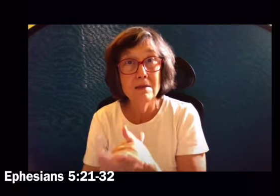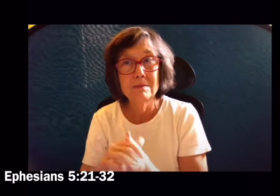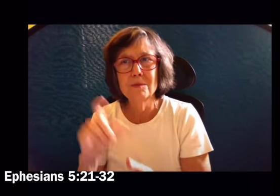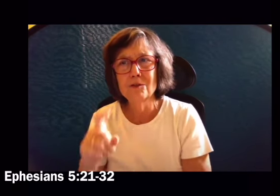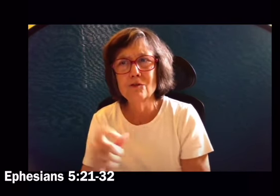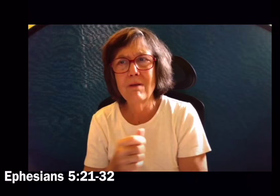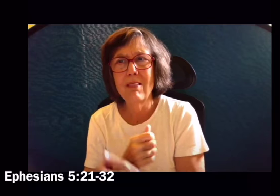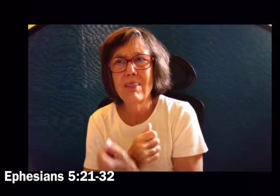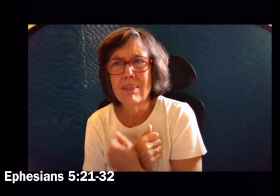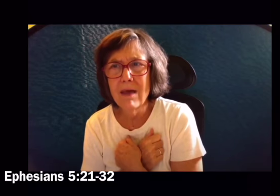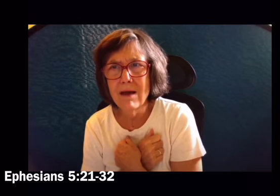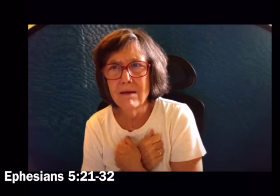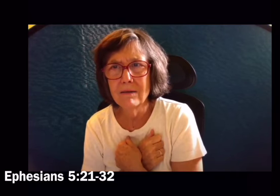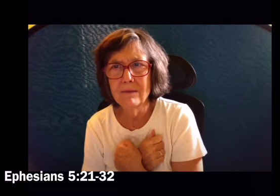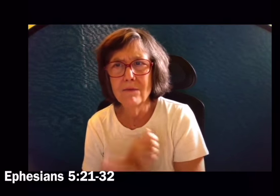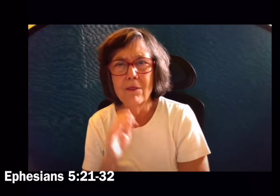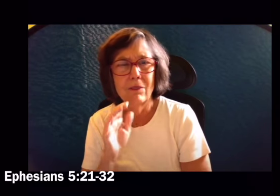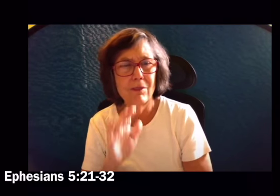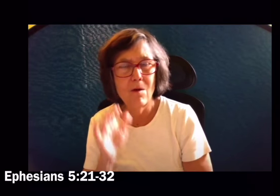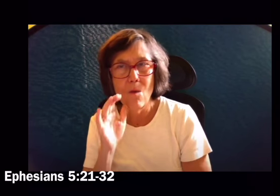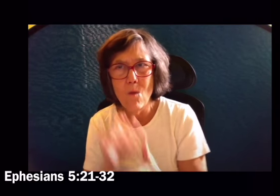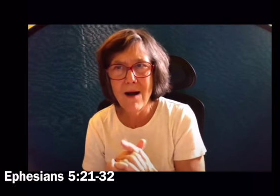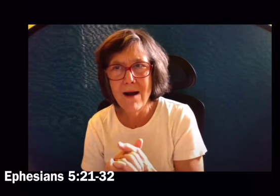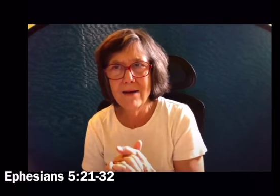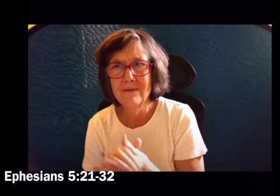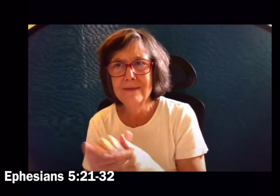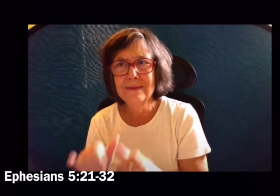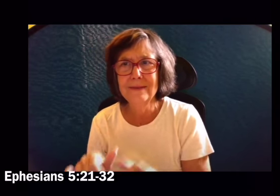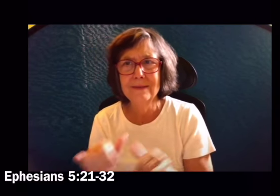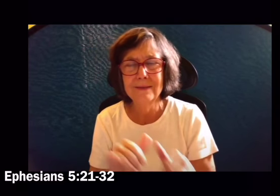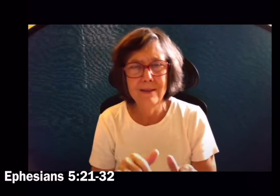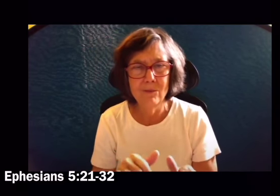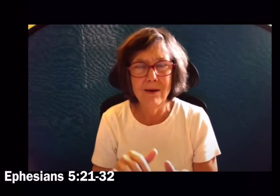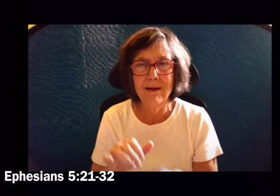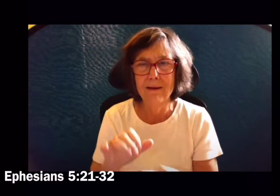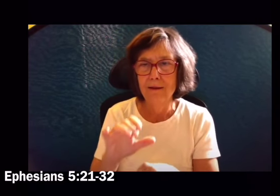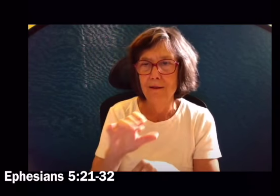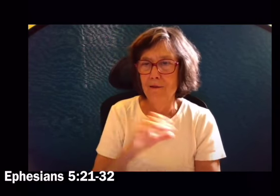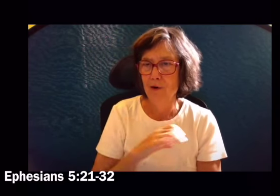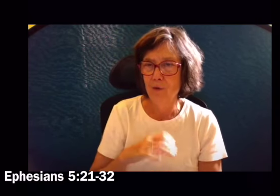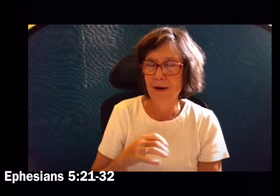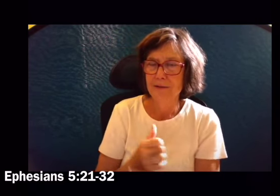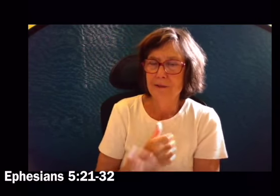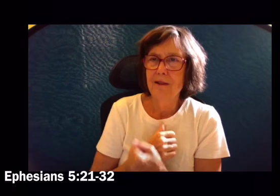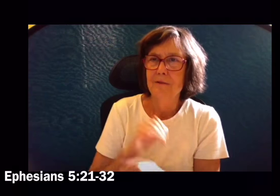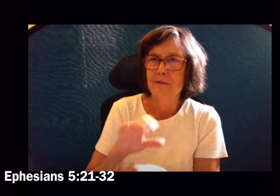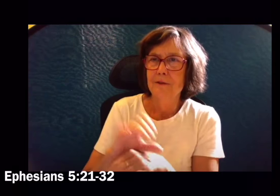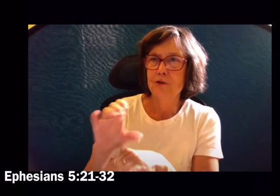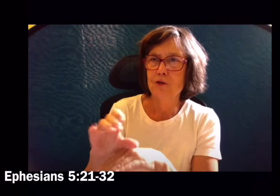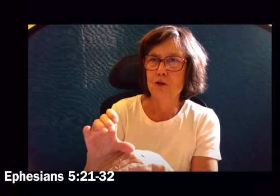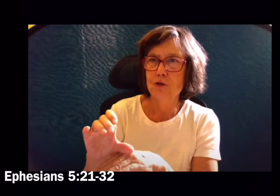Husbands, love your wives, even as Christ loved the church